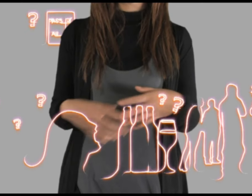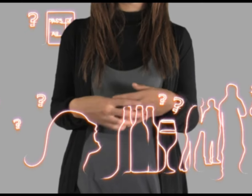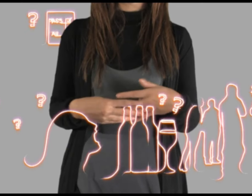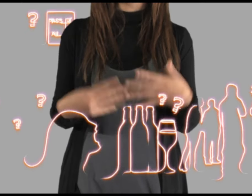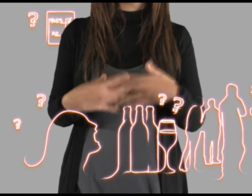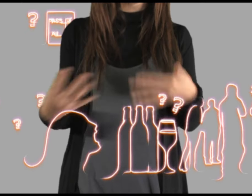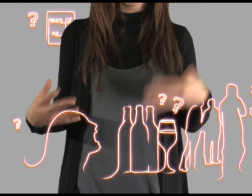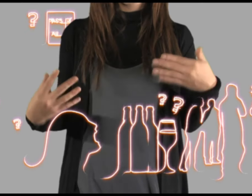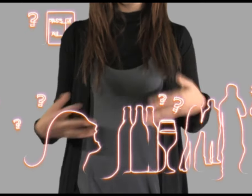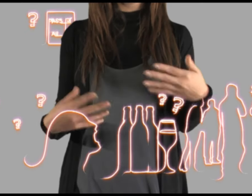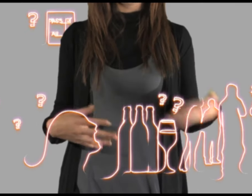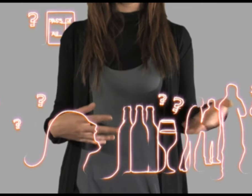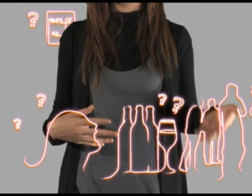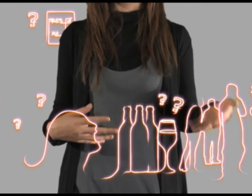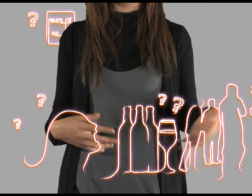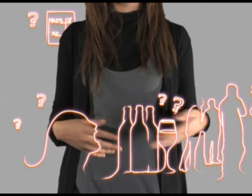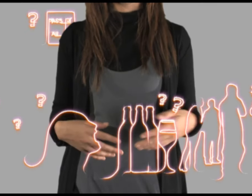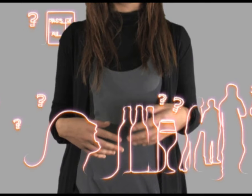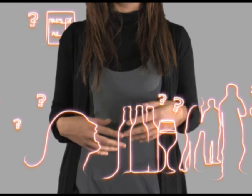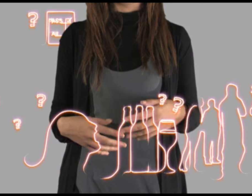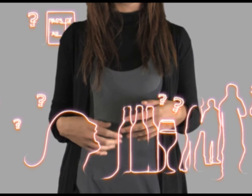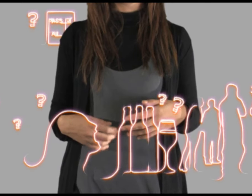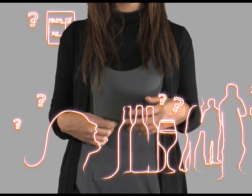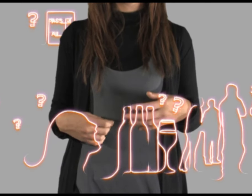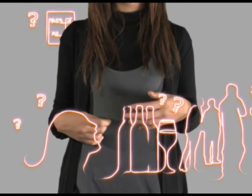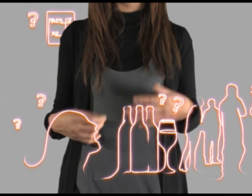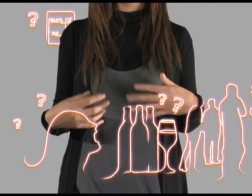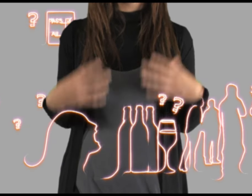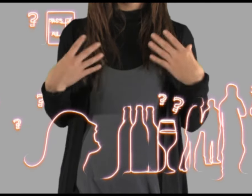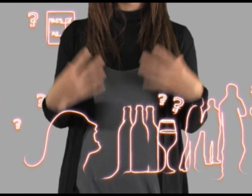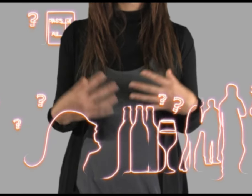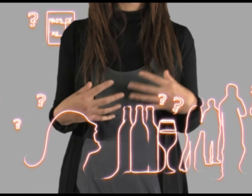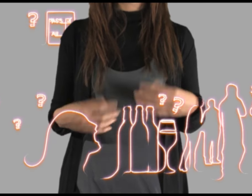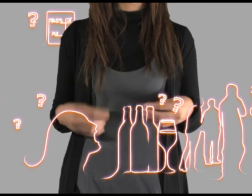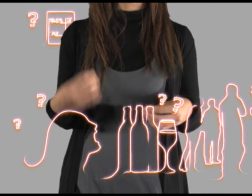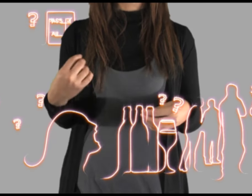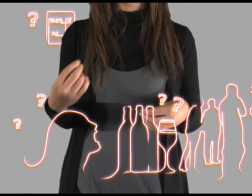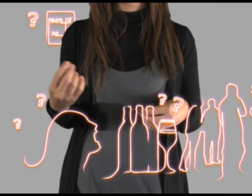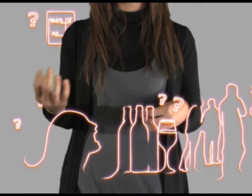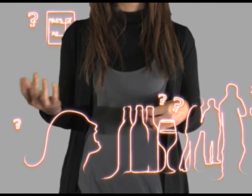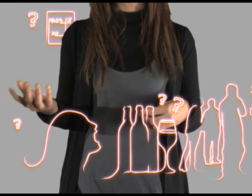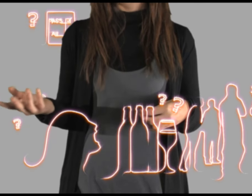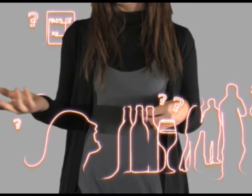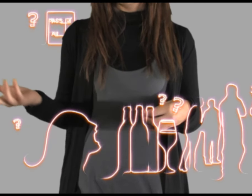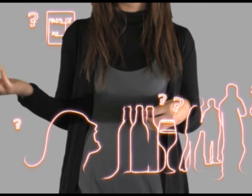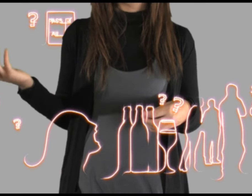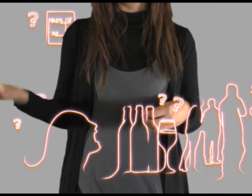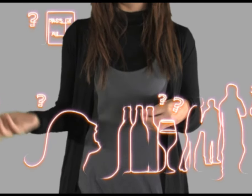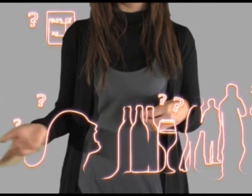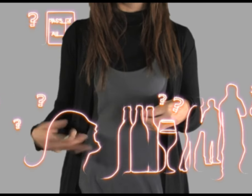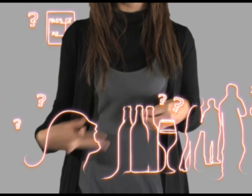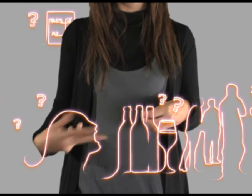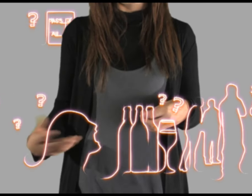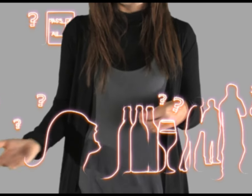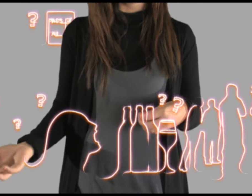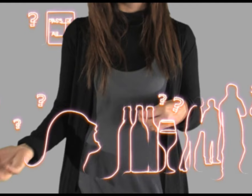You know, I've been one of them people at times. I remember being so drunk that I don't know how I go home